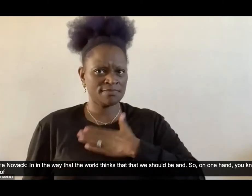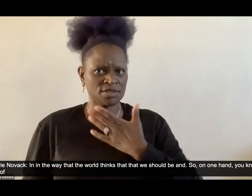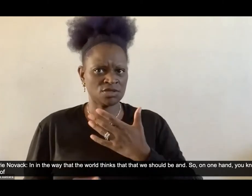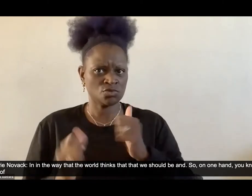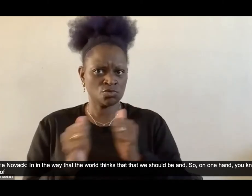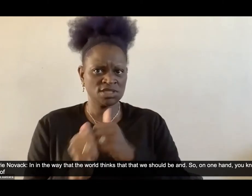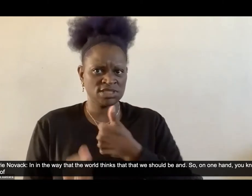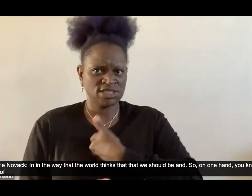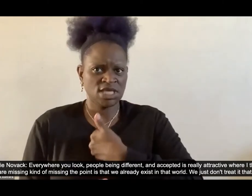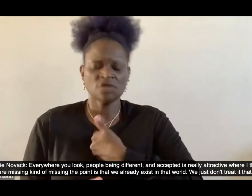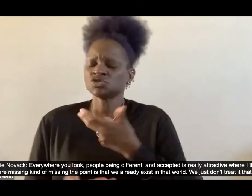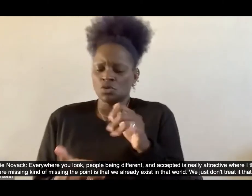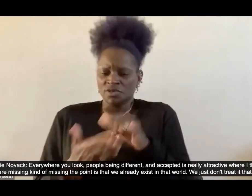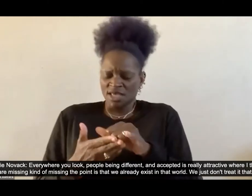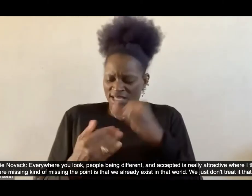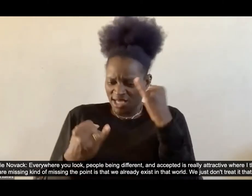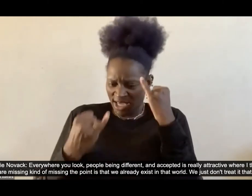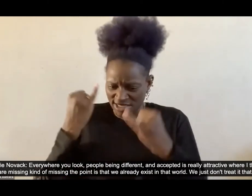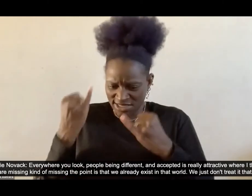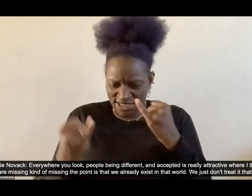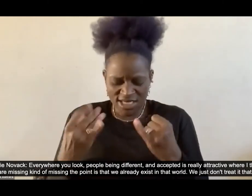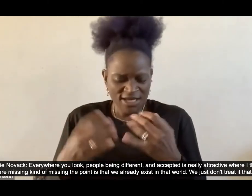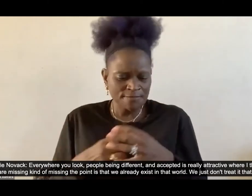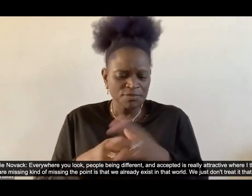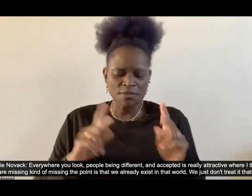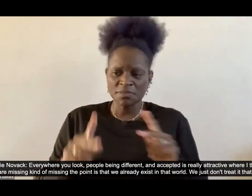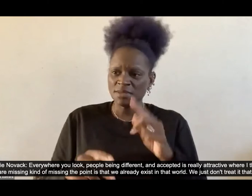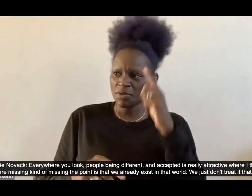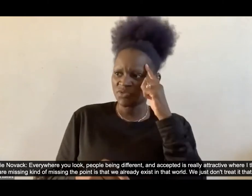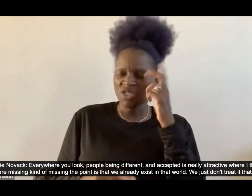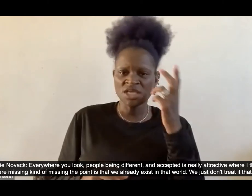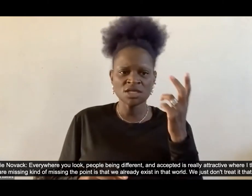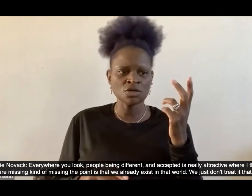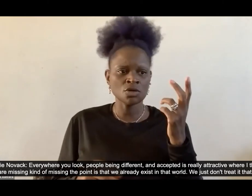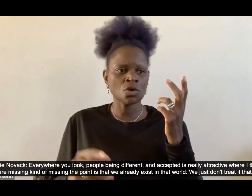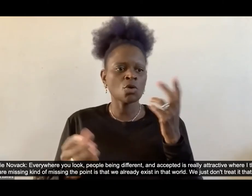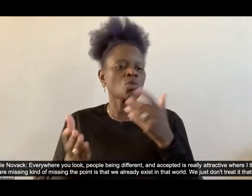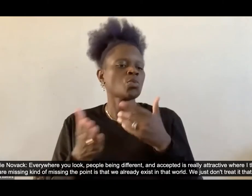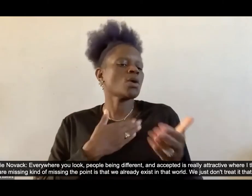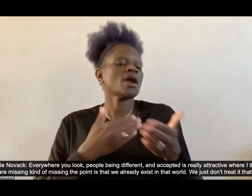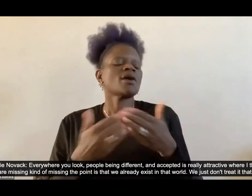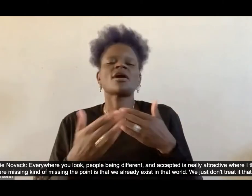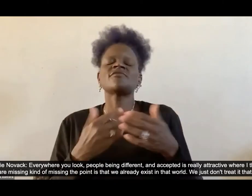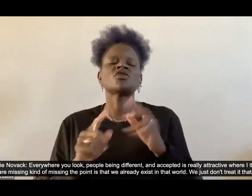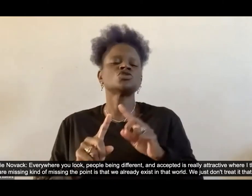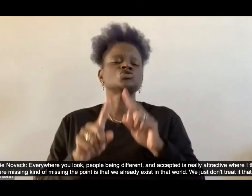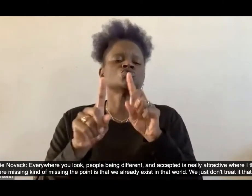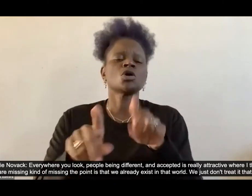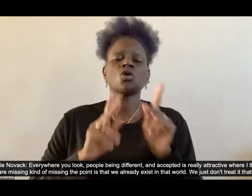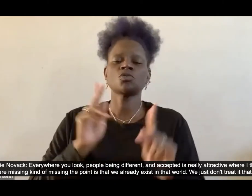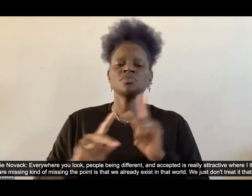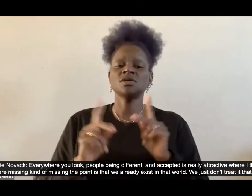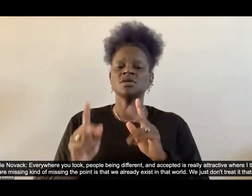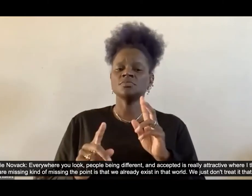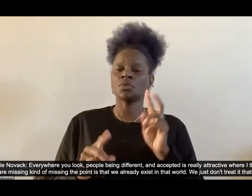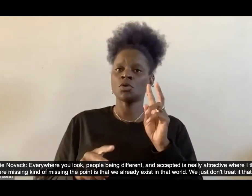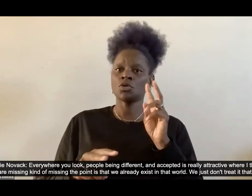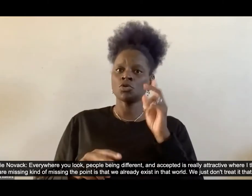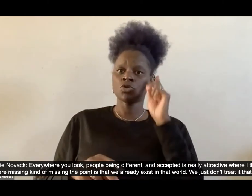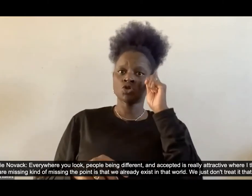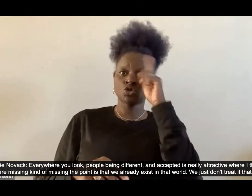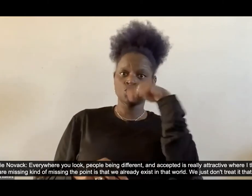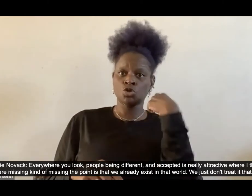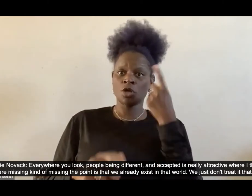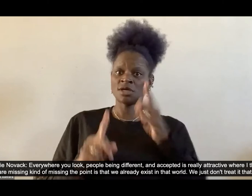of everywhere you look people being different and accepted is really attractive where where i think